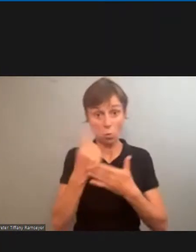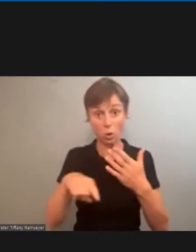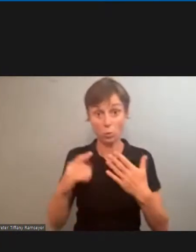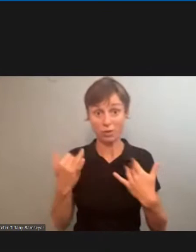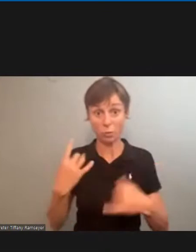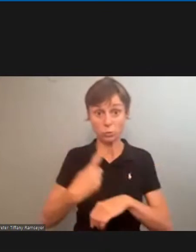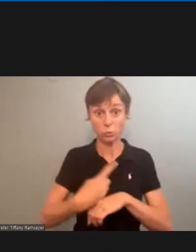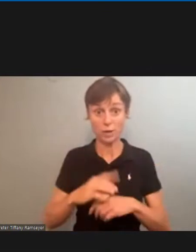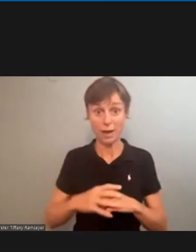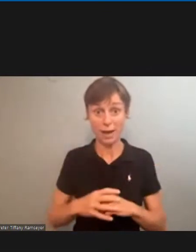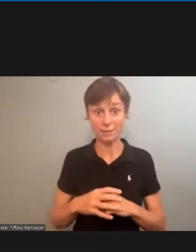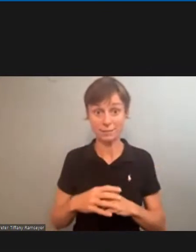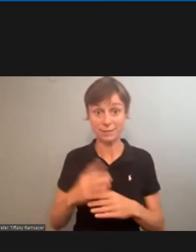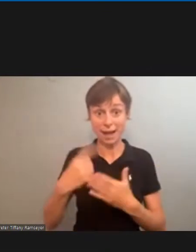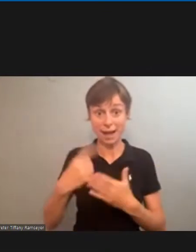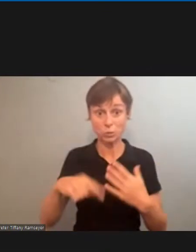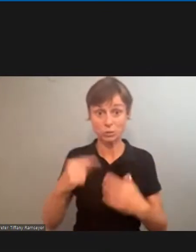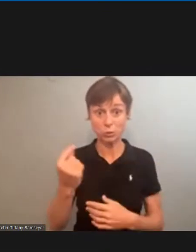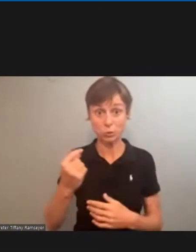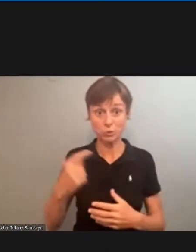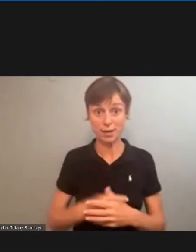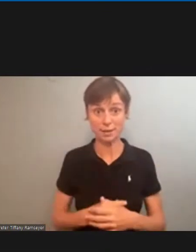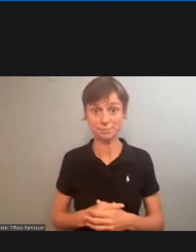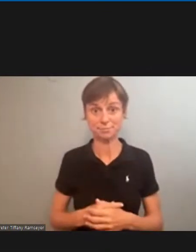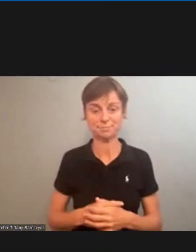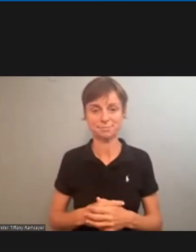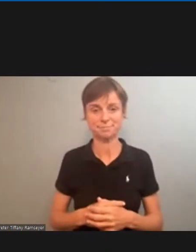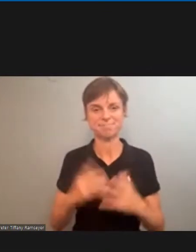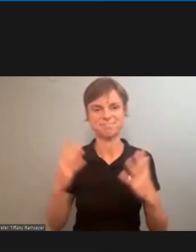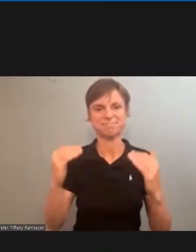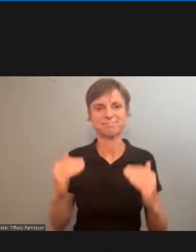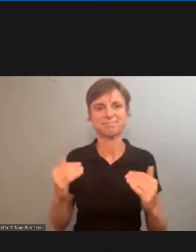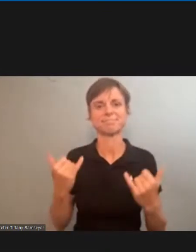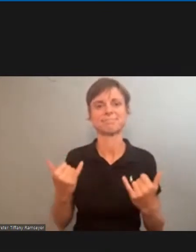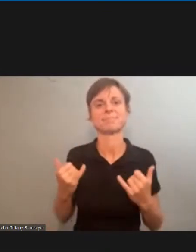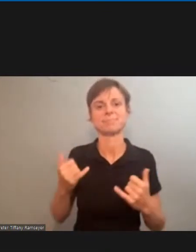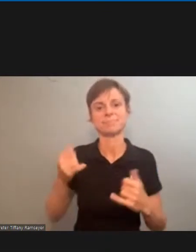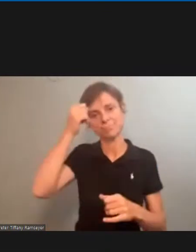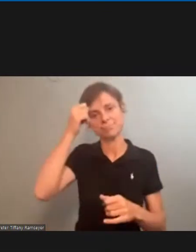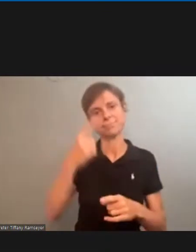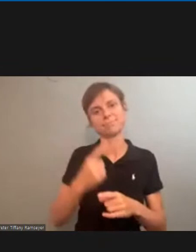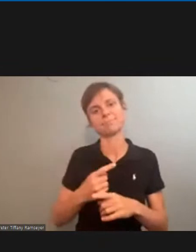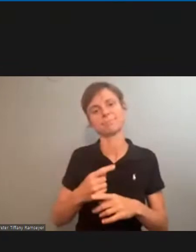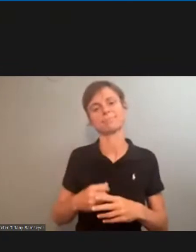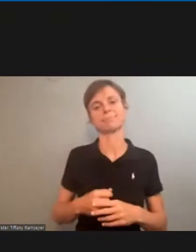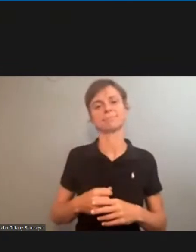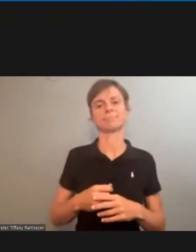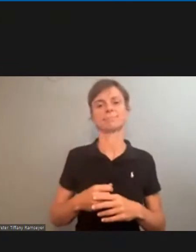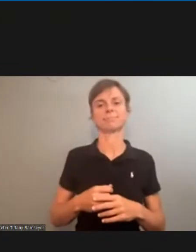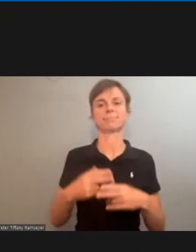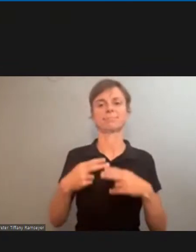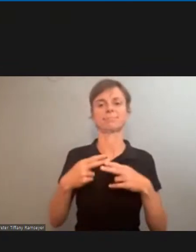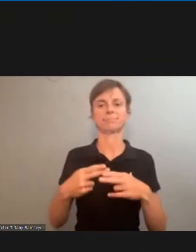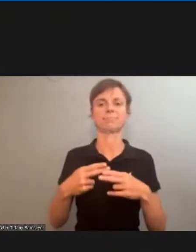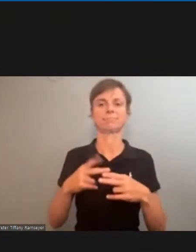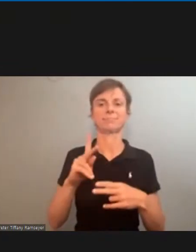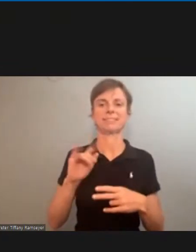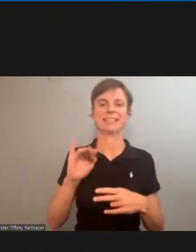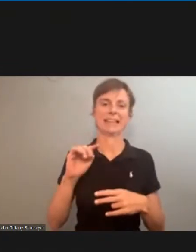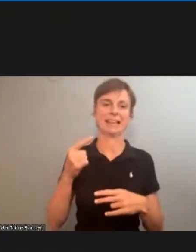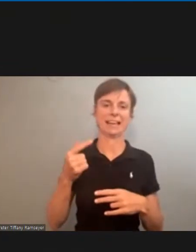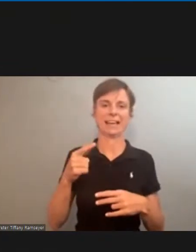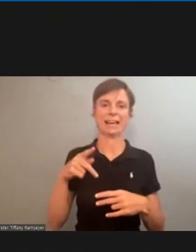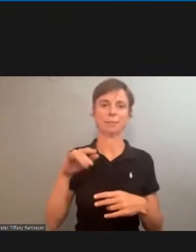next Tuesday. Next, I'd give you a brother. I call him the kingpin of the